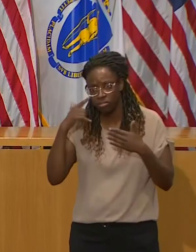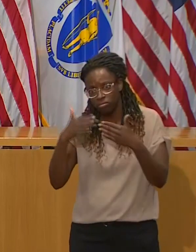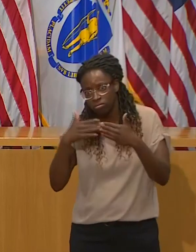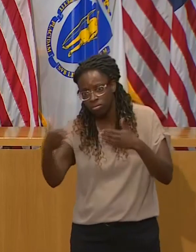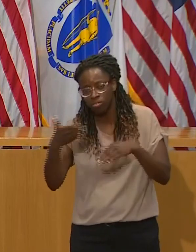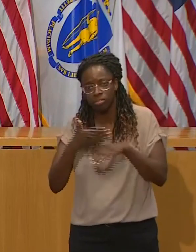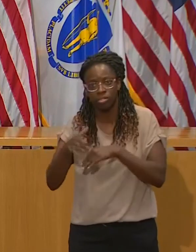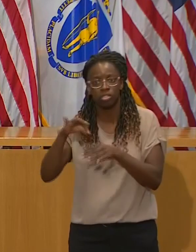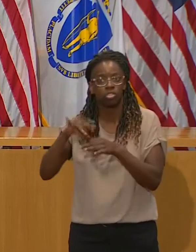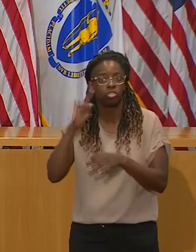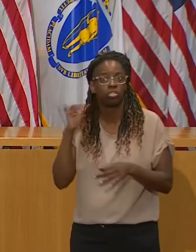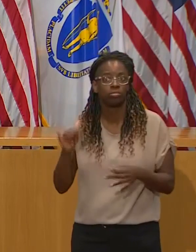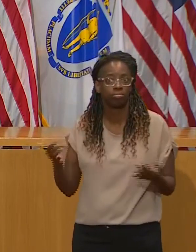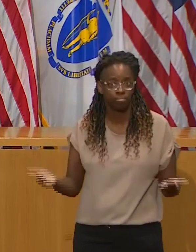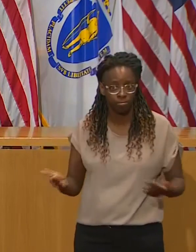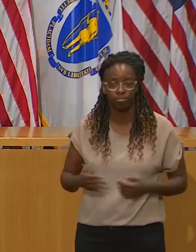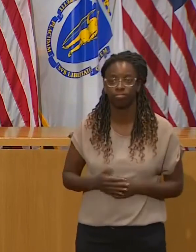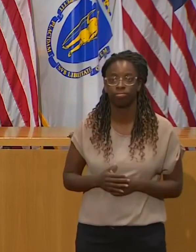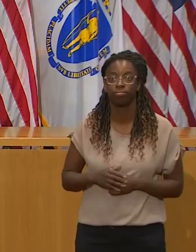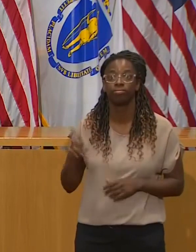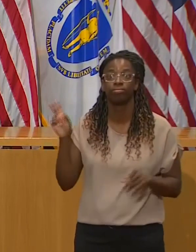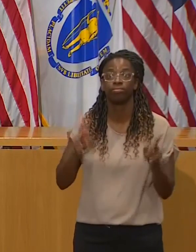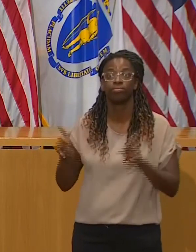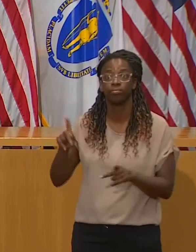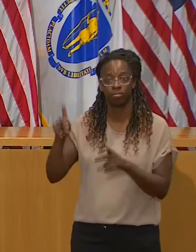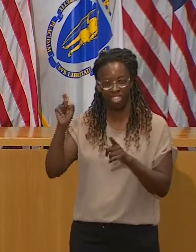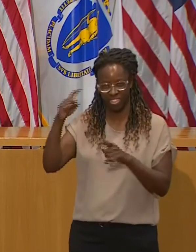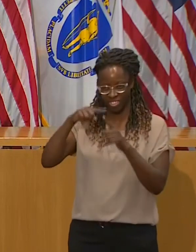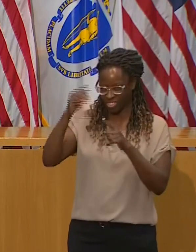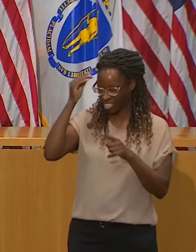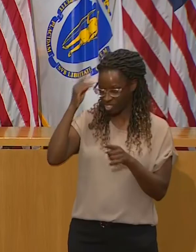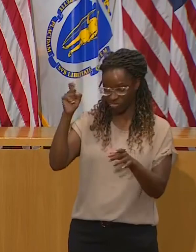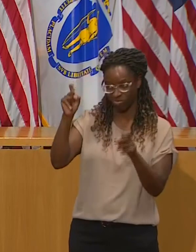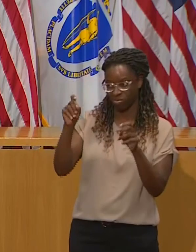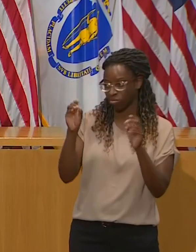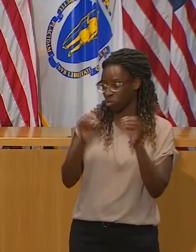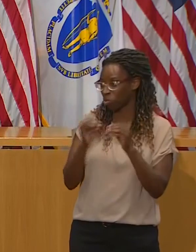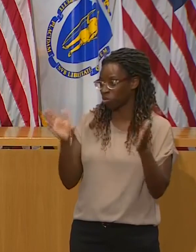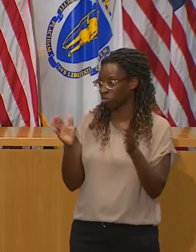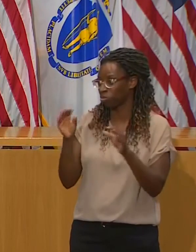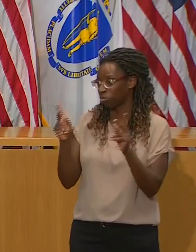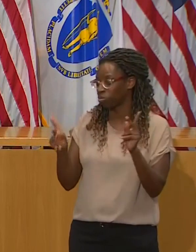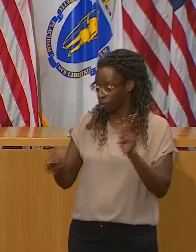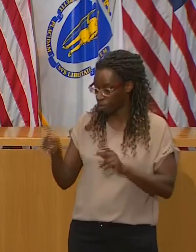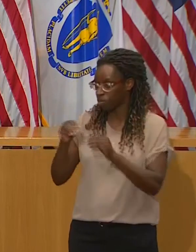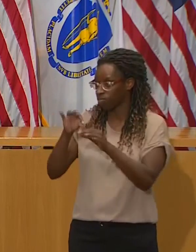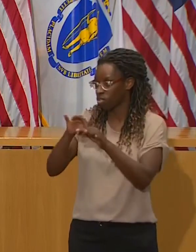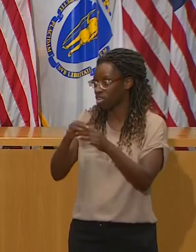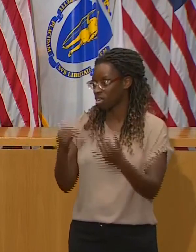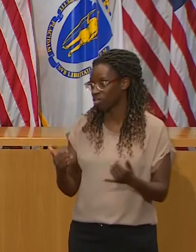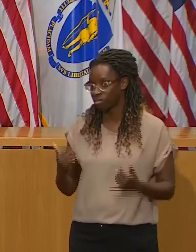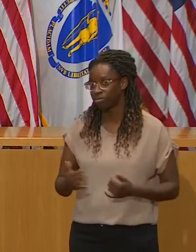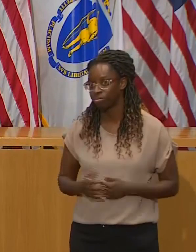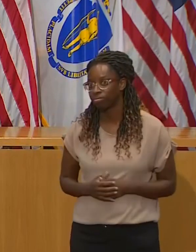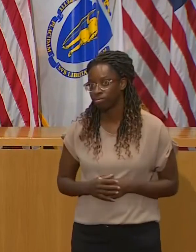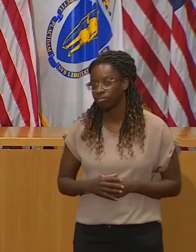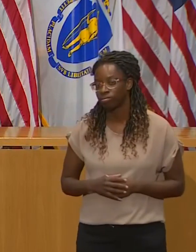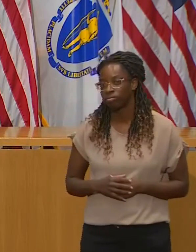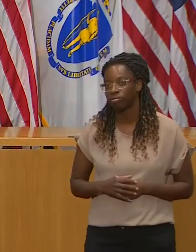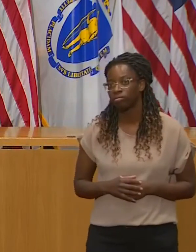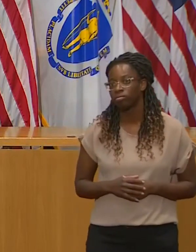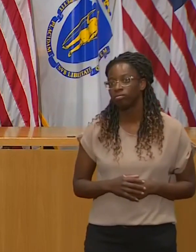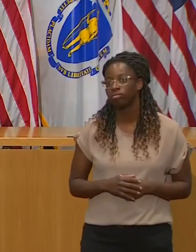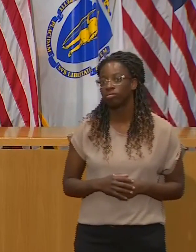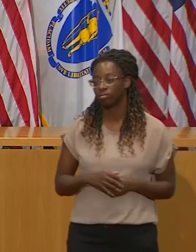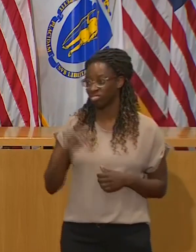made by their government at every level. And and and I think, you know, it all points toward November